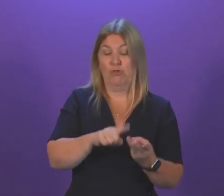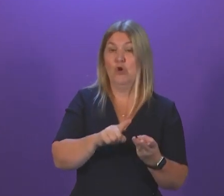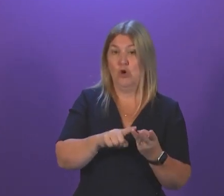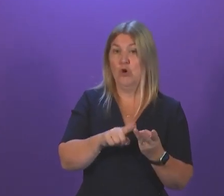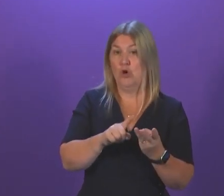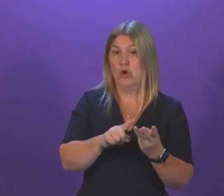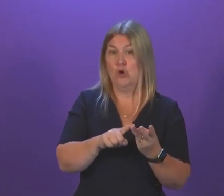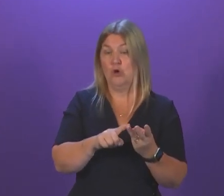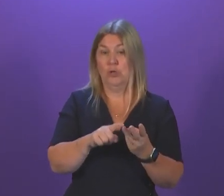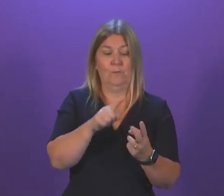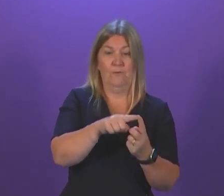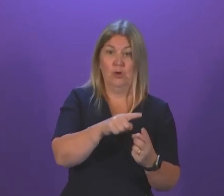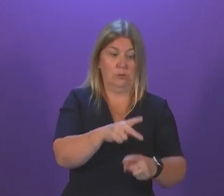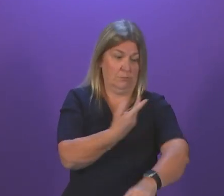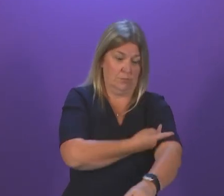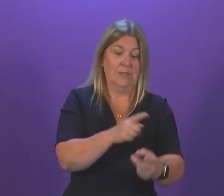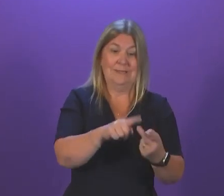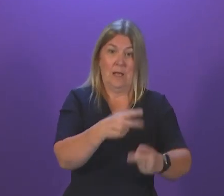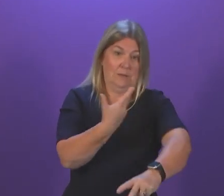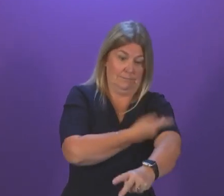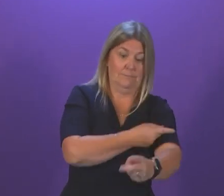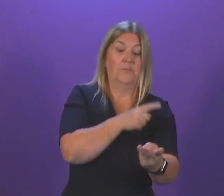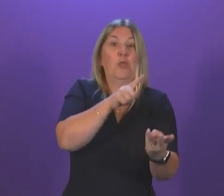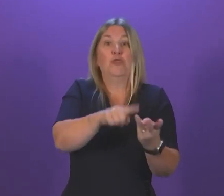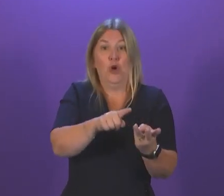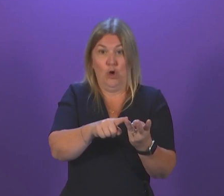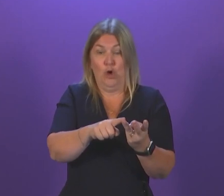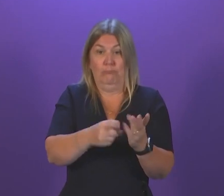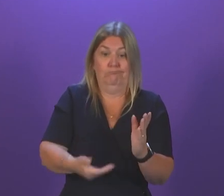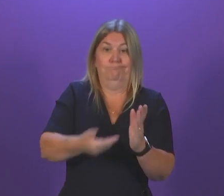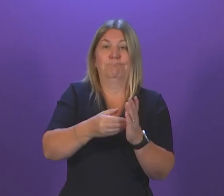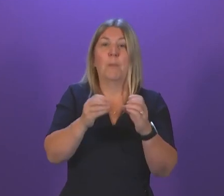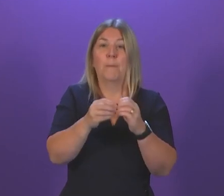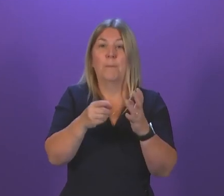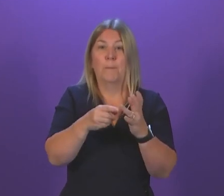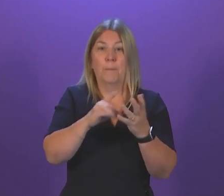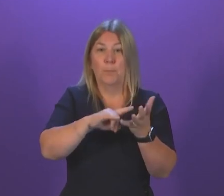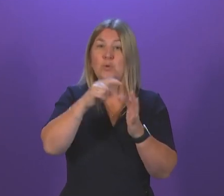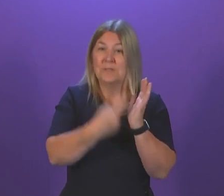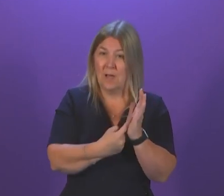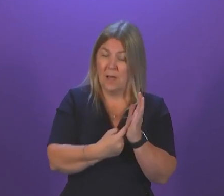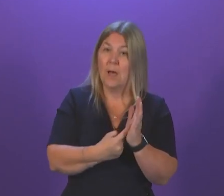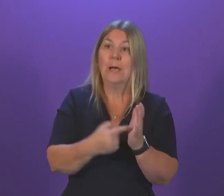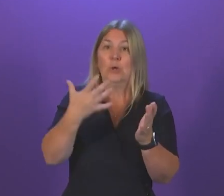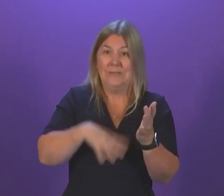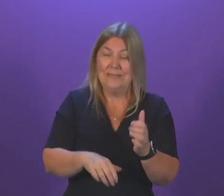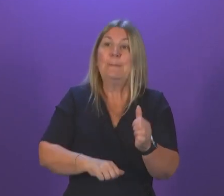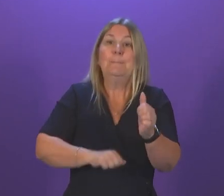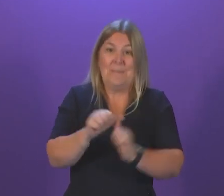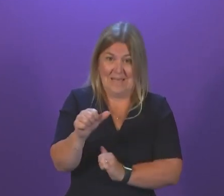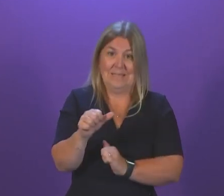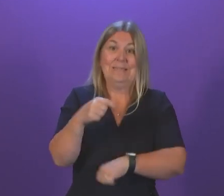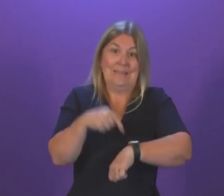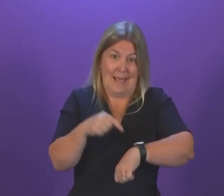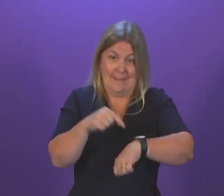the timing of a booster jag, the efficacy of the booster, will be increased if it's given at the right time after somebody's second